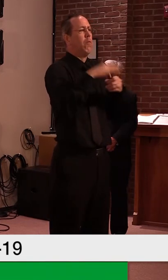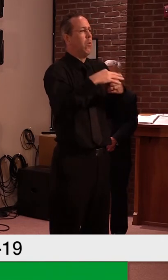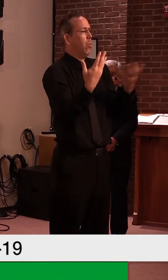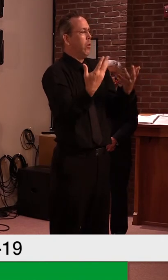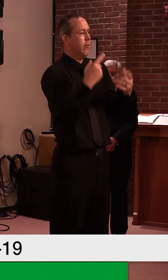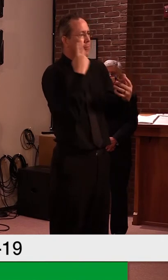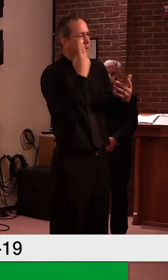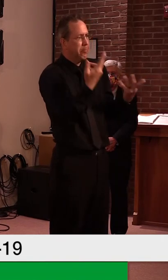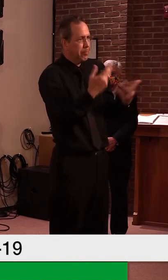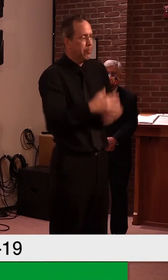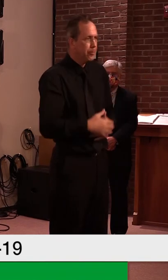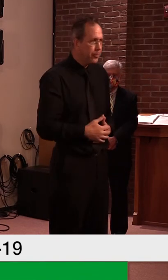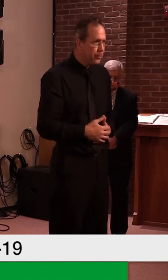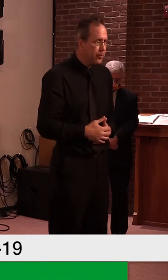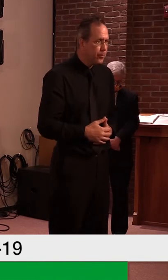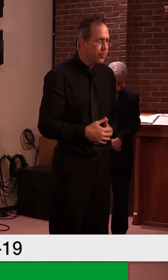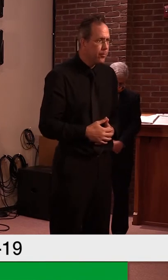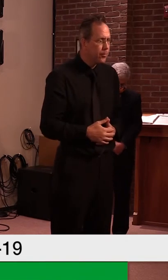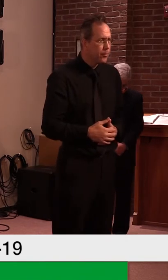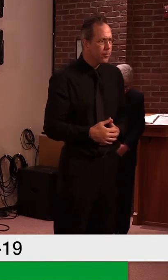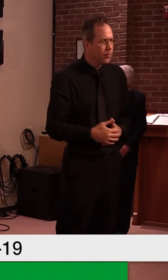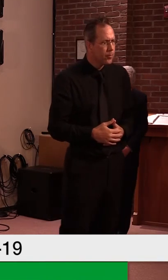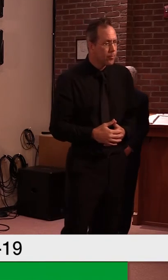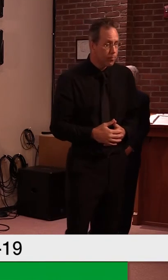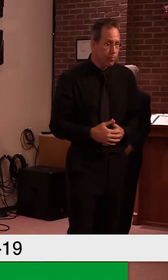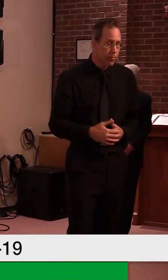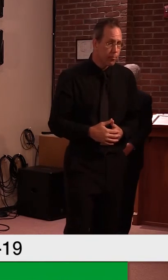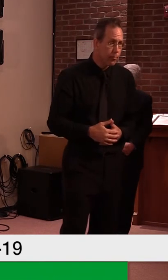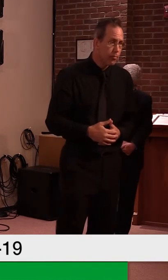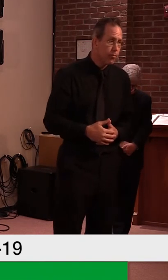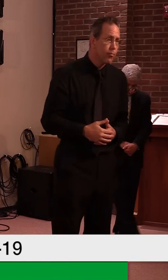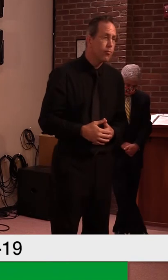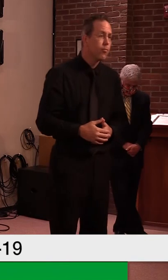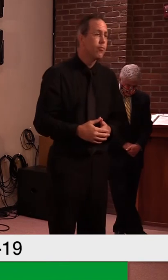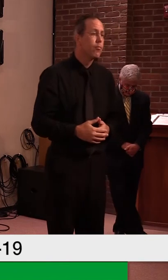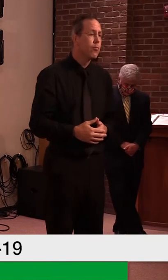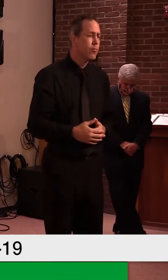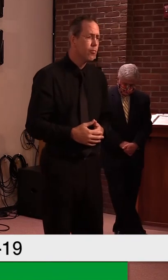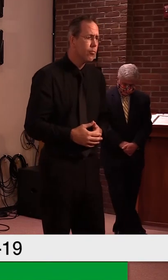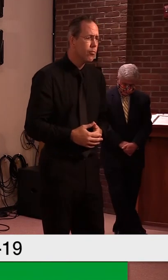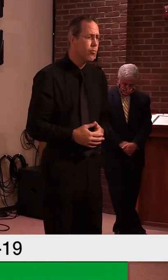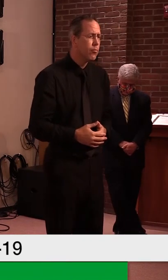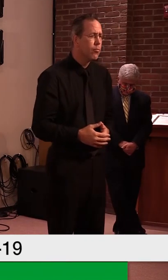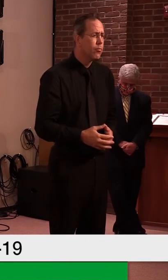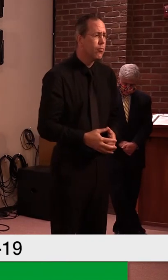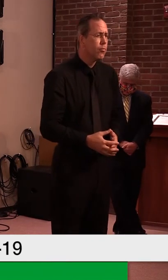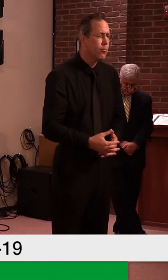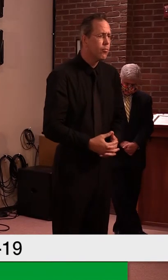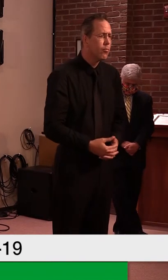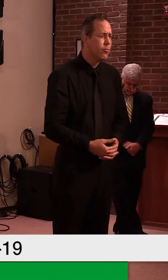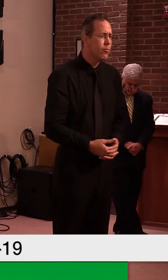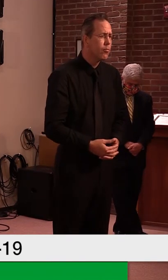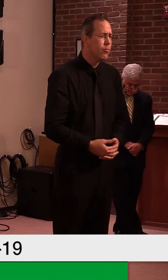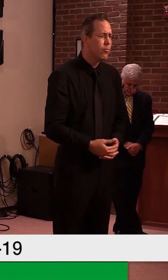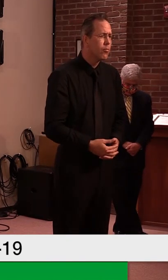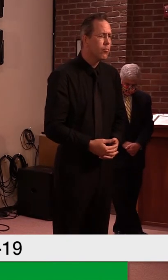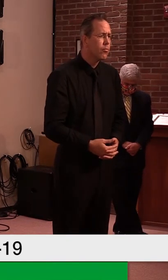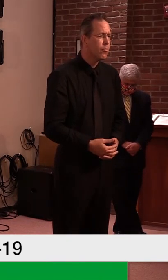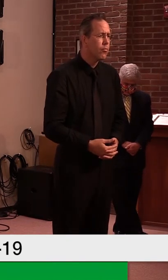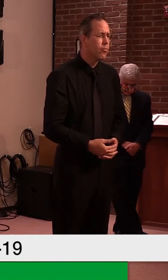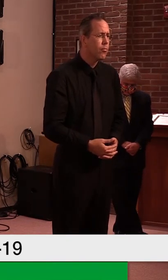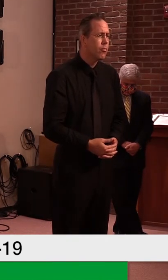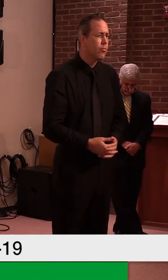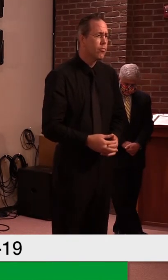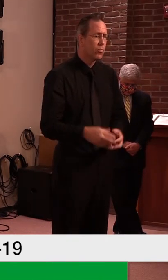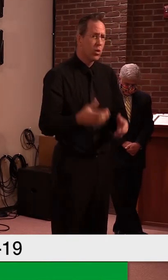Well, that, and also that, uh, under the current rules that the money has to be allocated by the end of this year, which is, you happening fast.